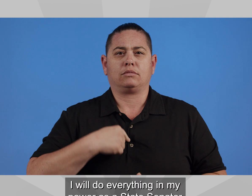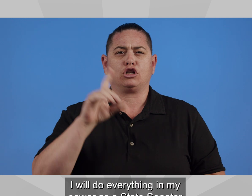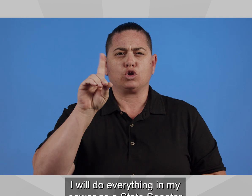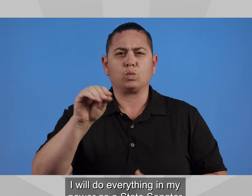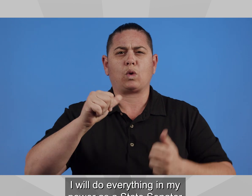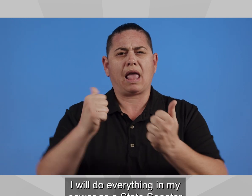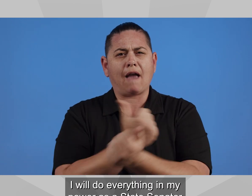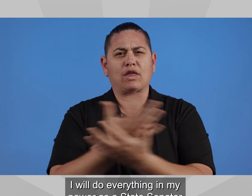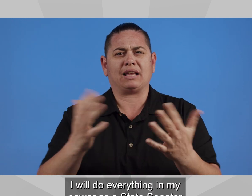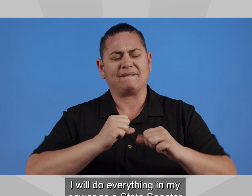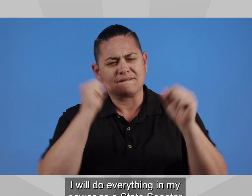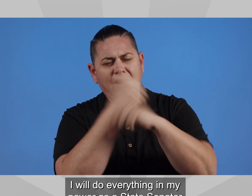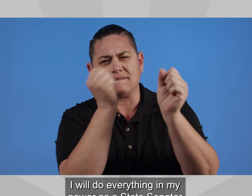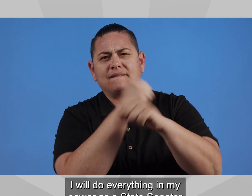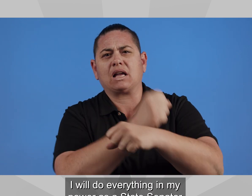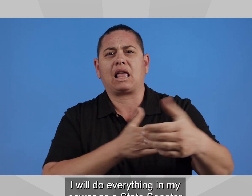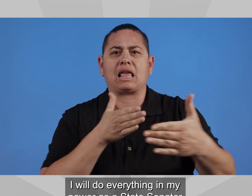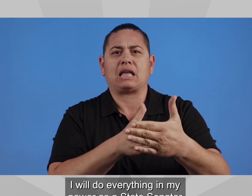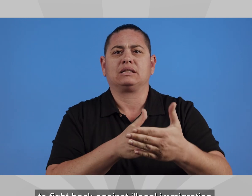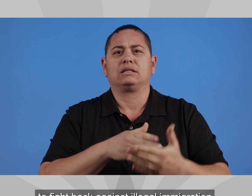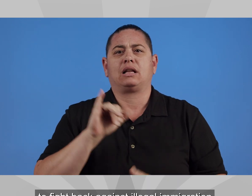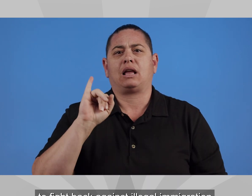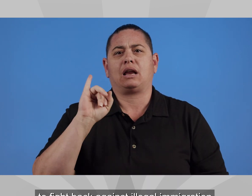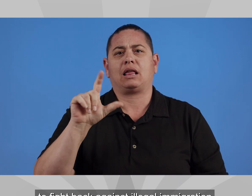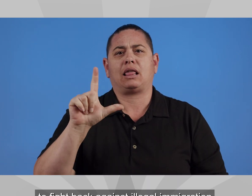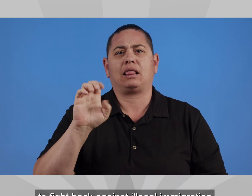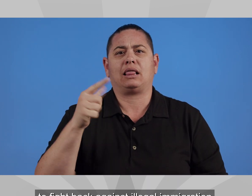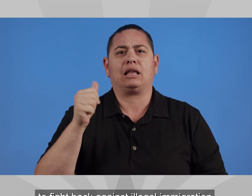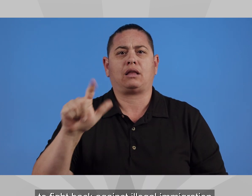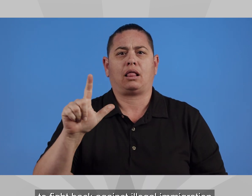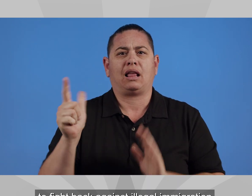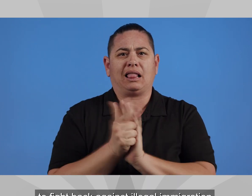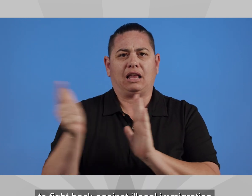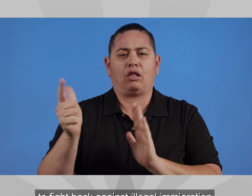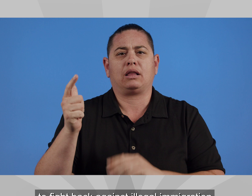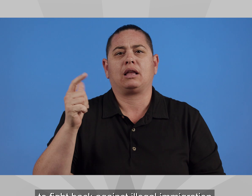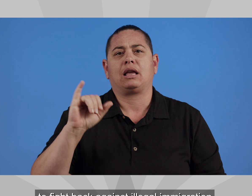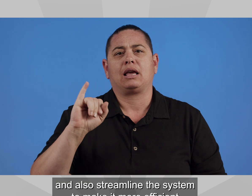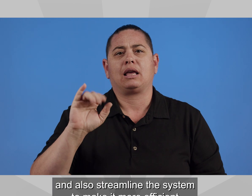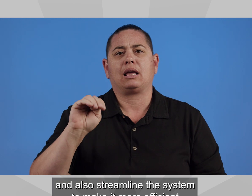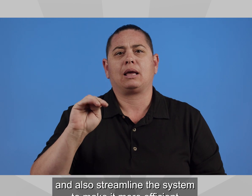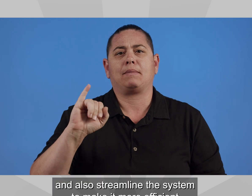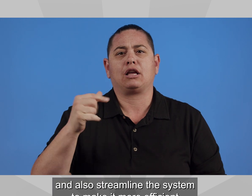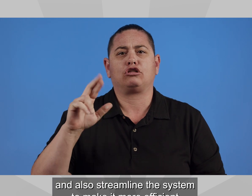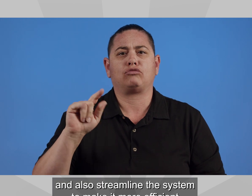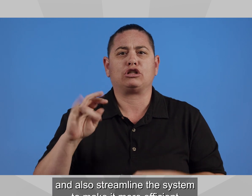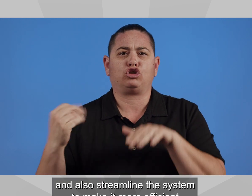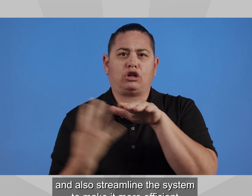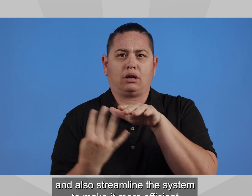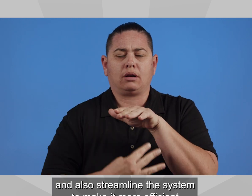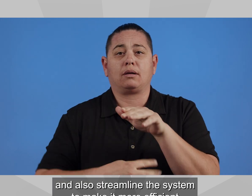I will do everything in my power as a state senator to fight back against illegal immigration and also